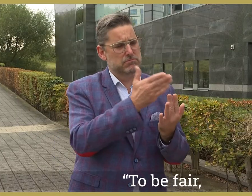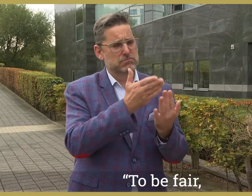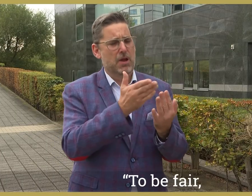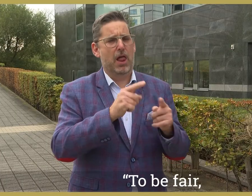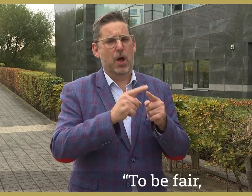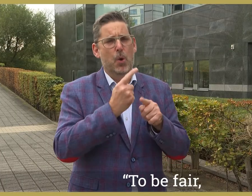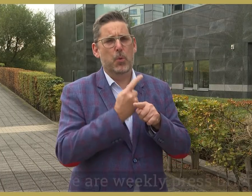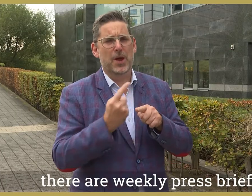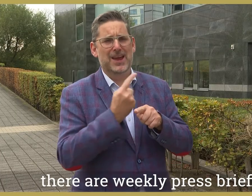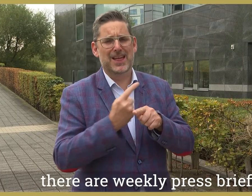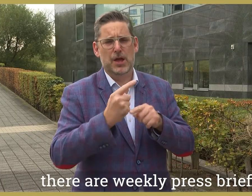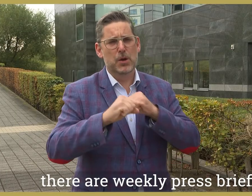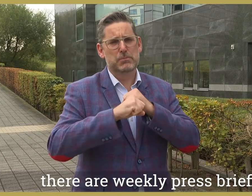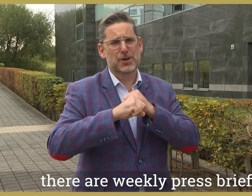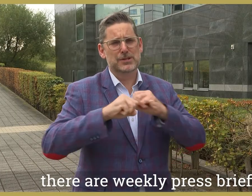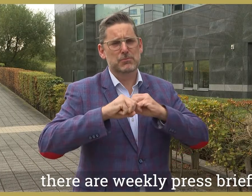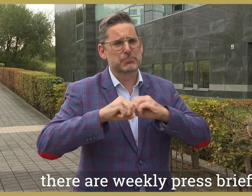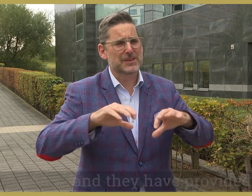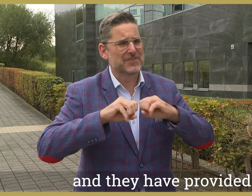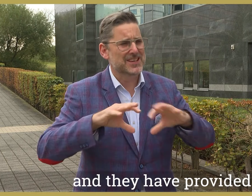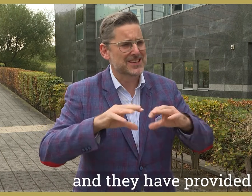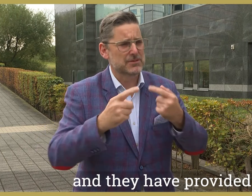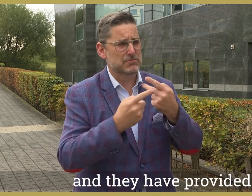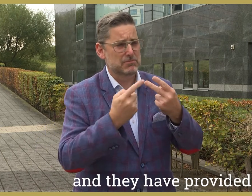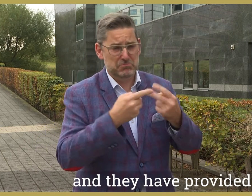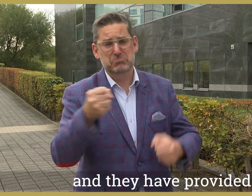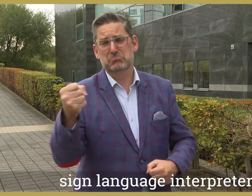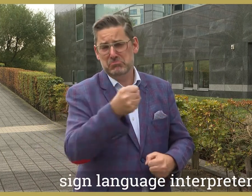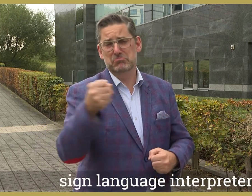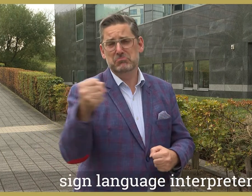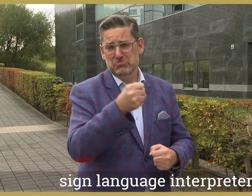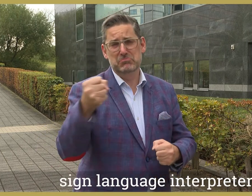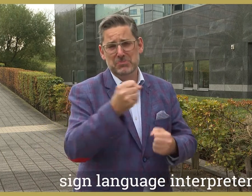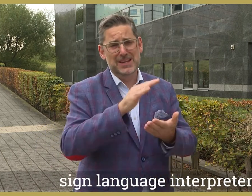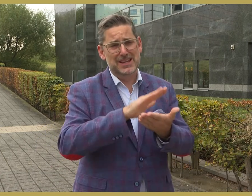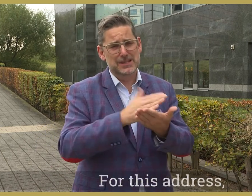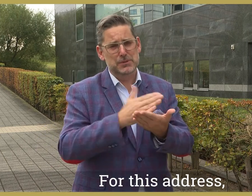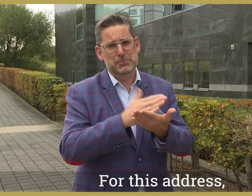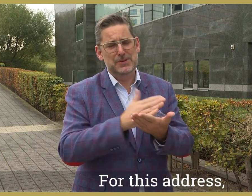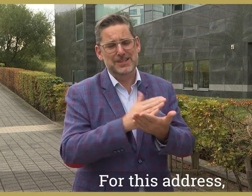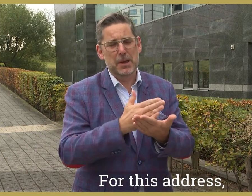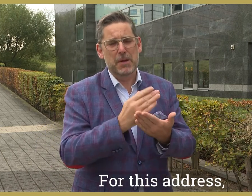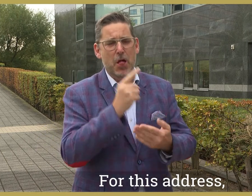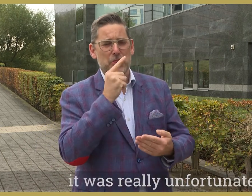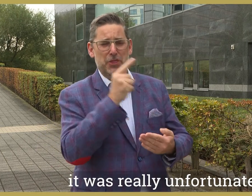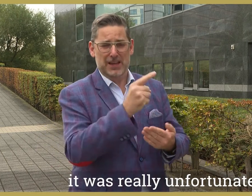To be fair, there are weekly press briefings and they have provided sign language interpreters. For this address, it was really